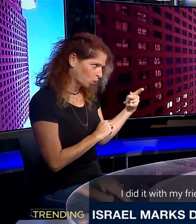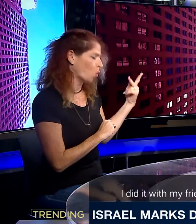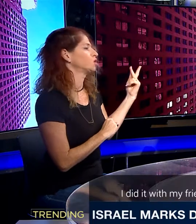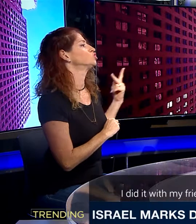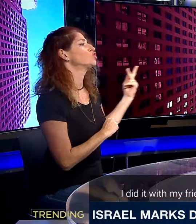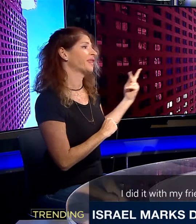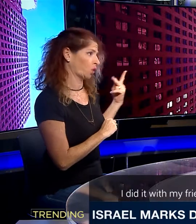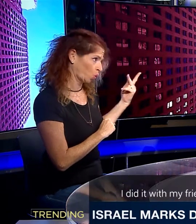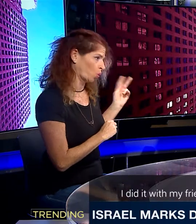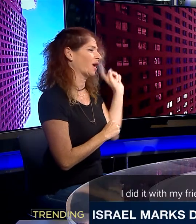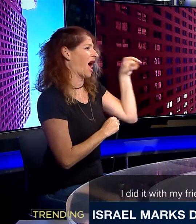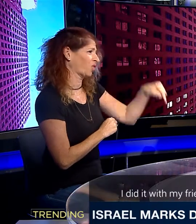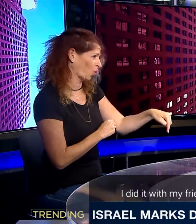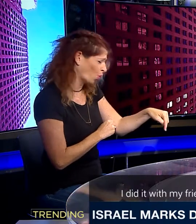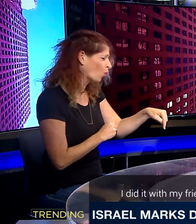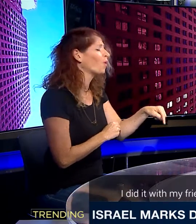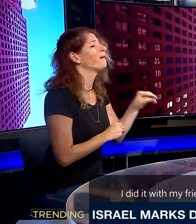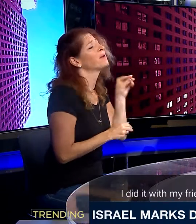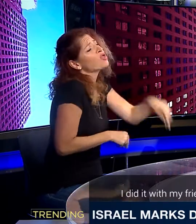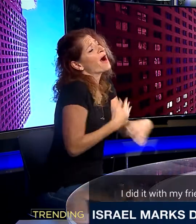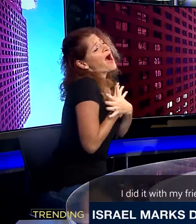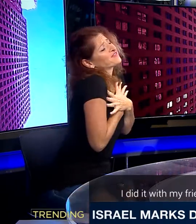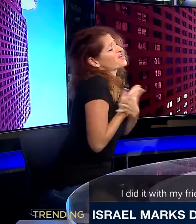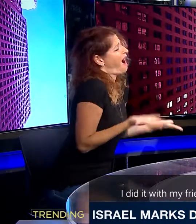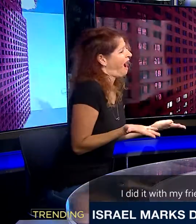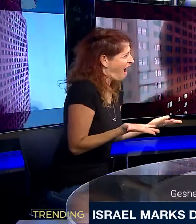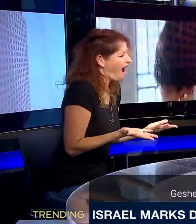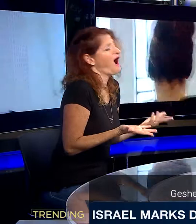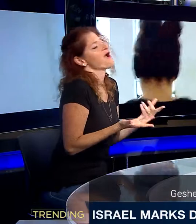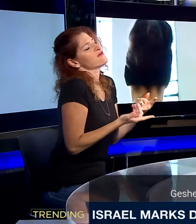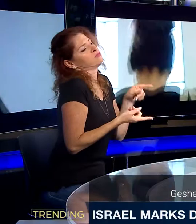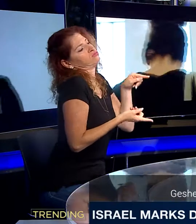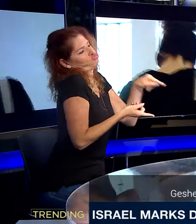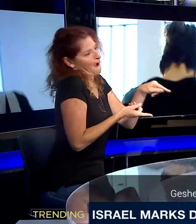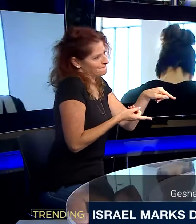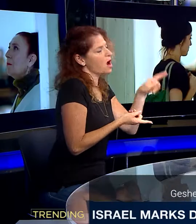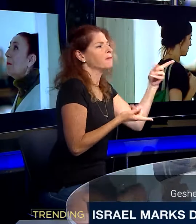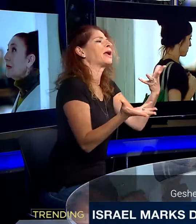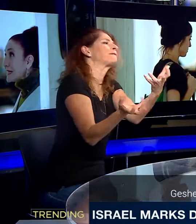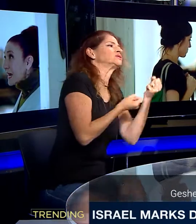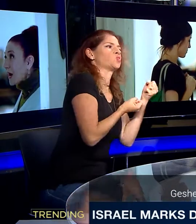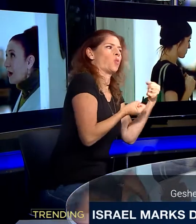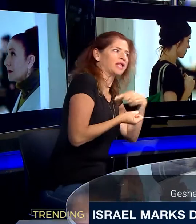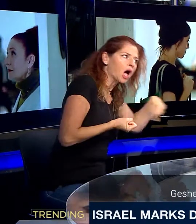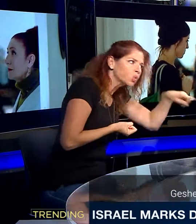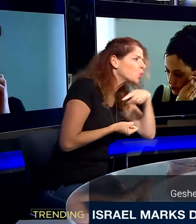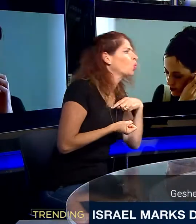And my friend is also deaf. His name is Yonatan Pinto. We came because we love it. And they took us.